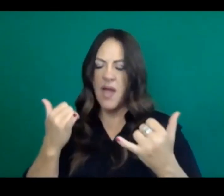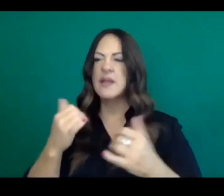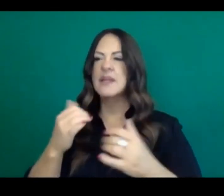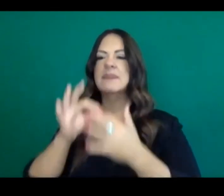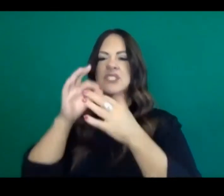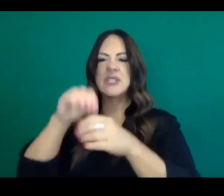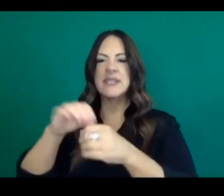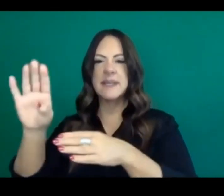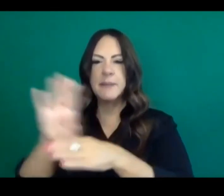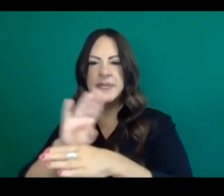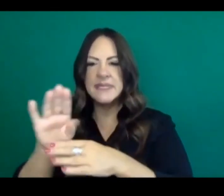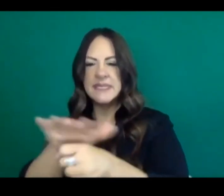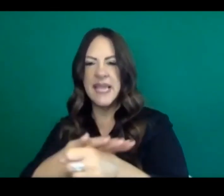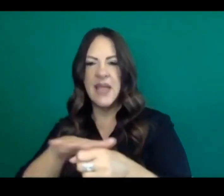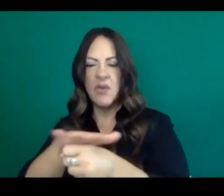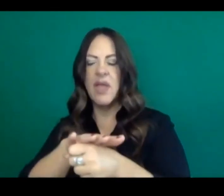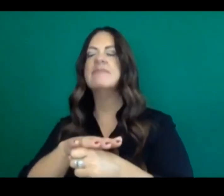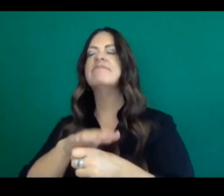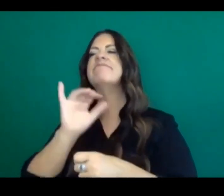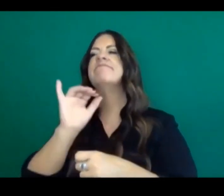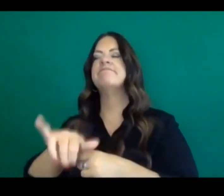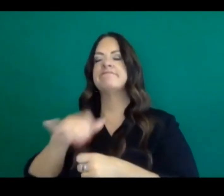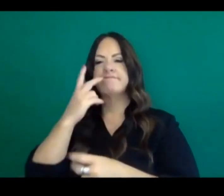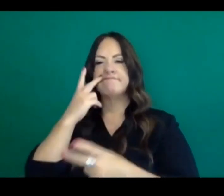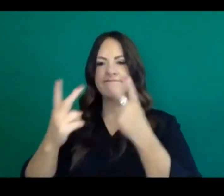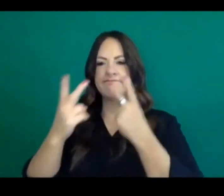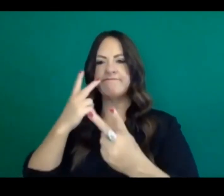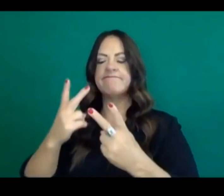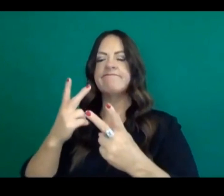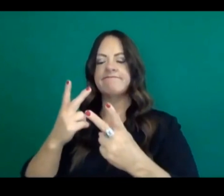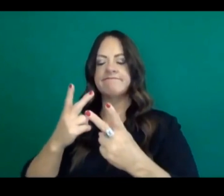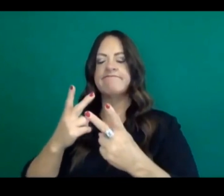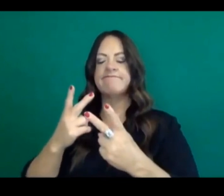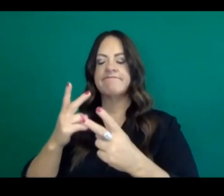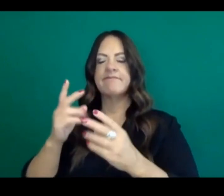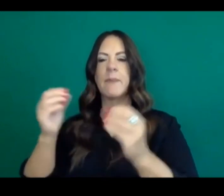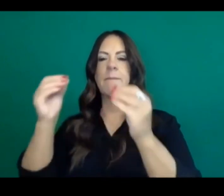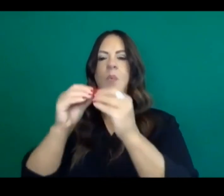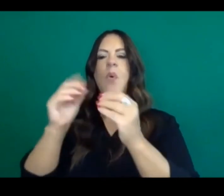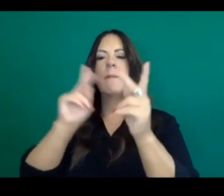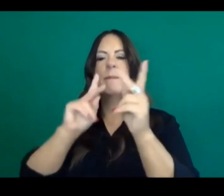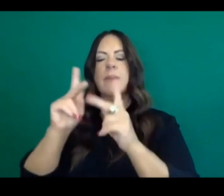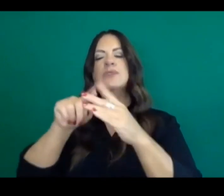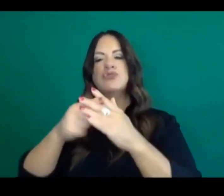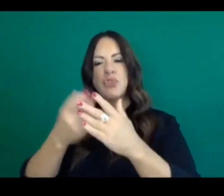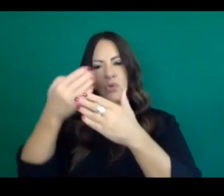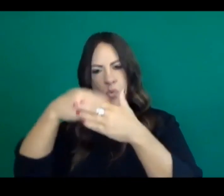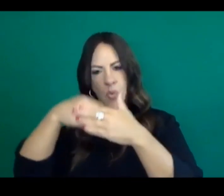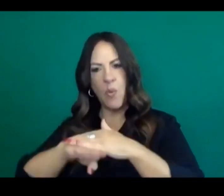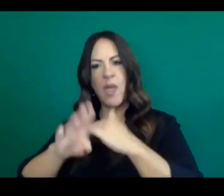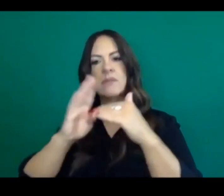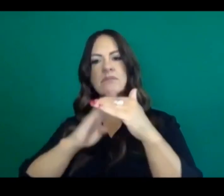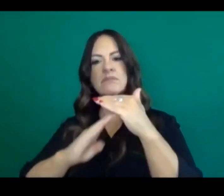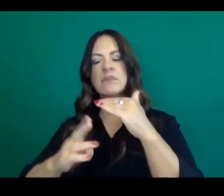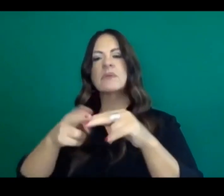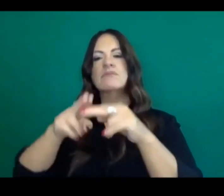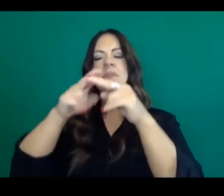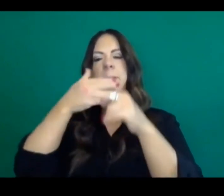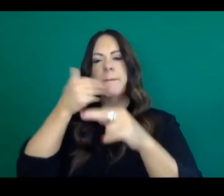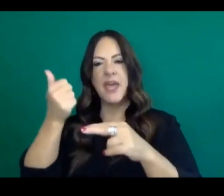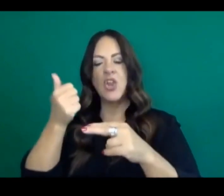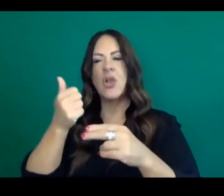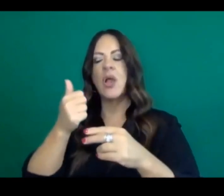that are beginning to see increased numbers of patrons come and thereby increasing potential